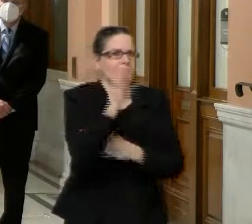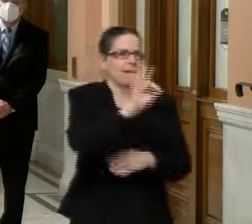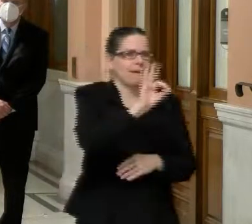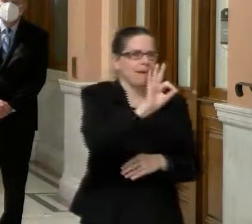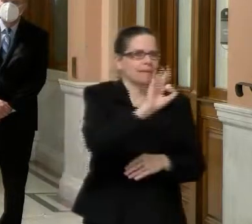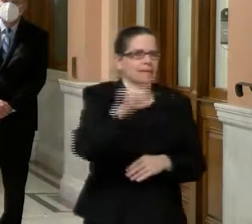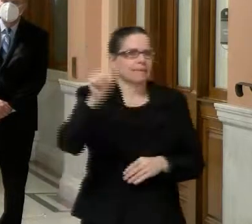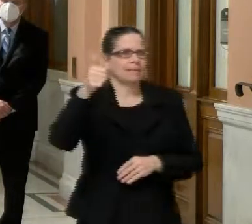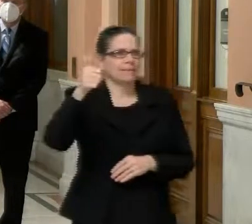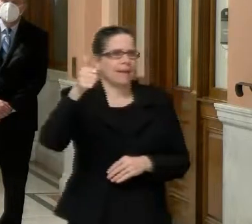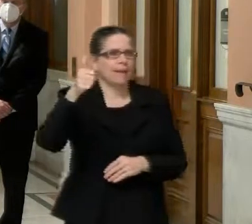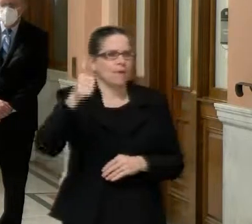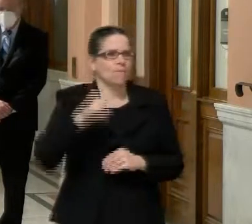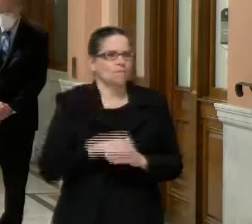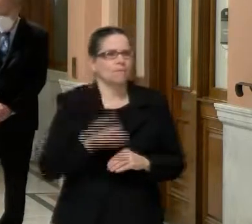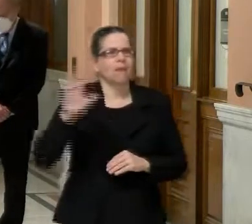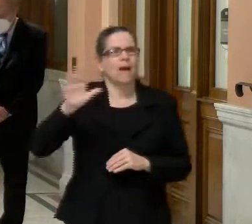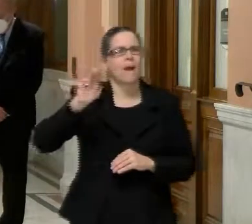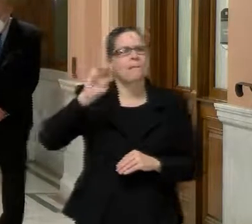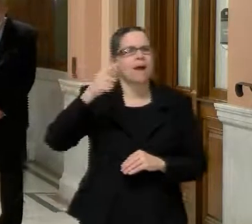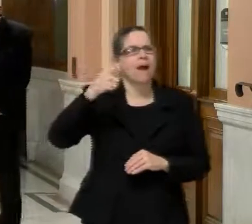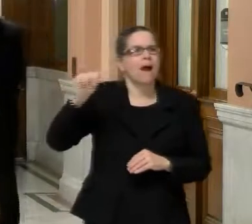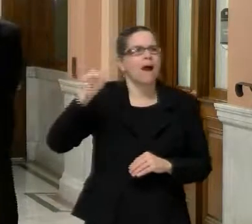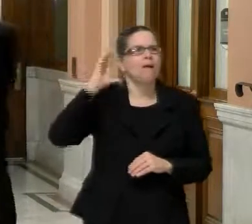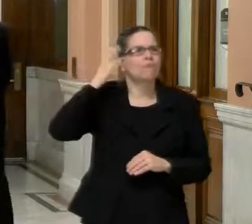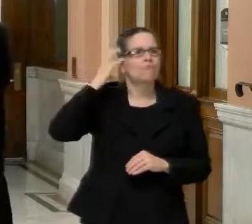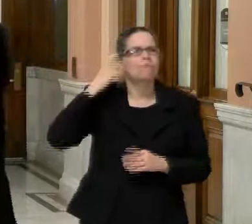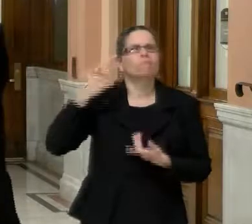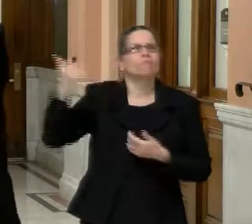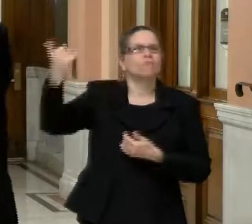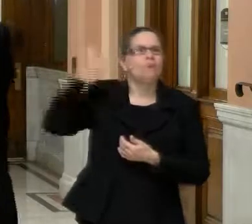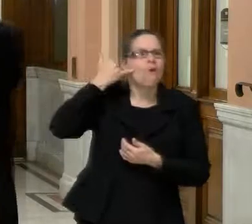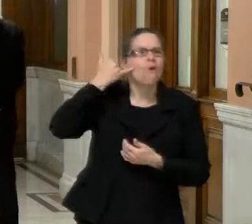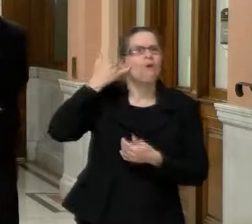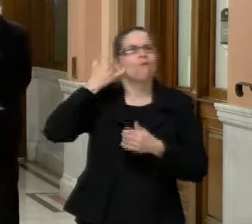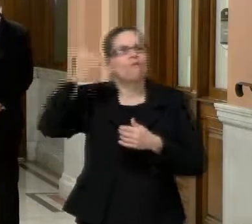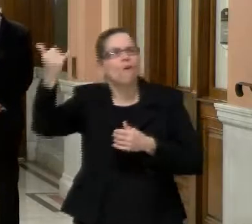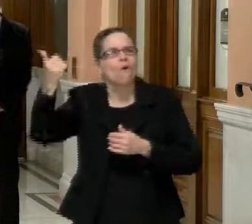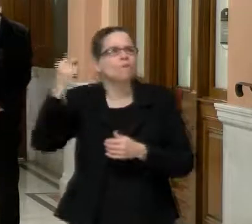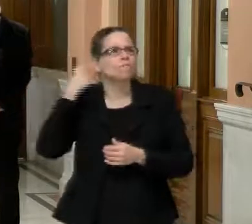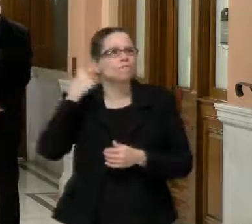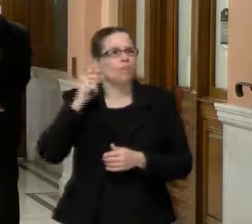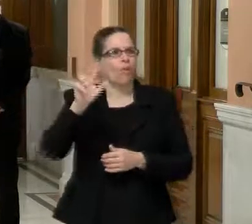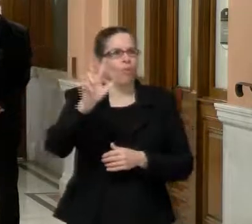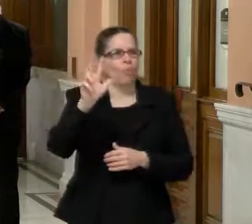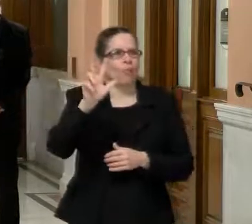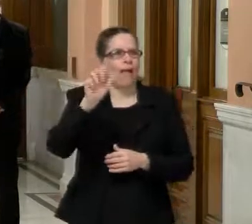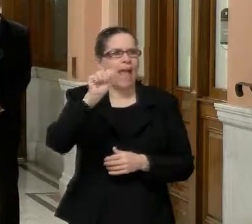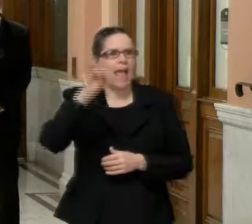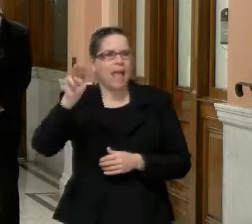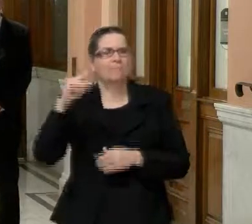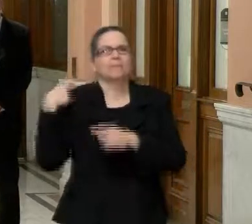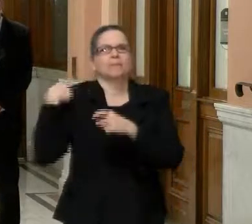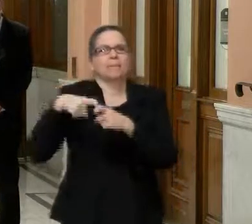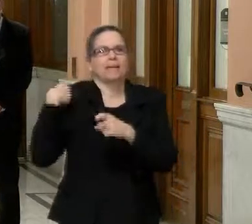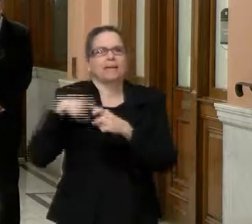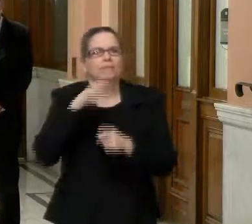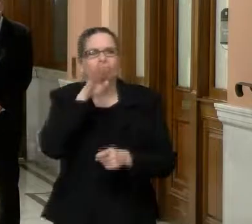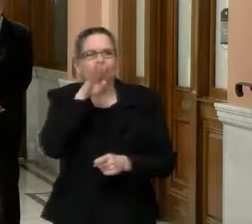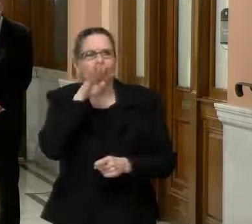106.1 FM and 1310 AM. That's a Spanish speaking radio station. Um,